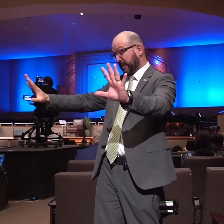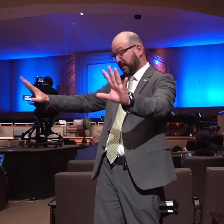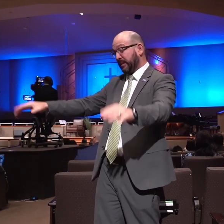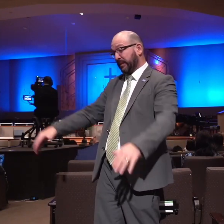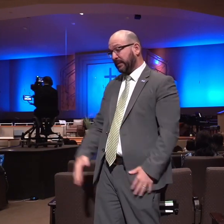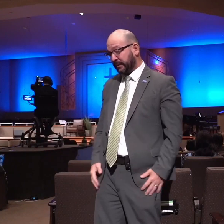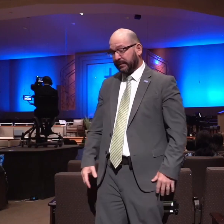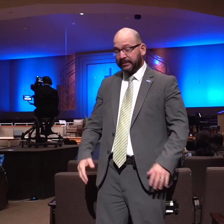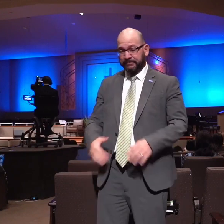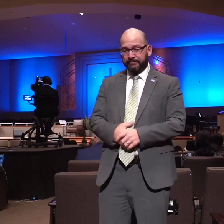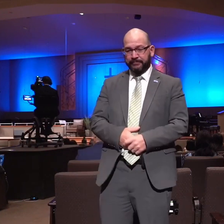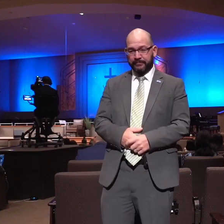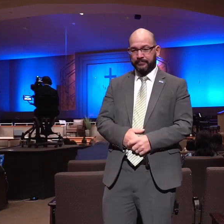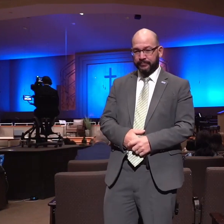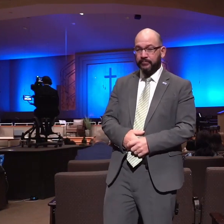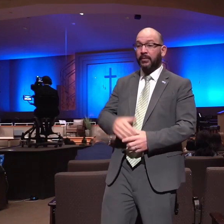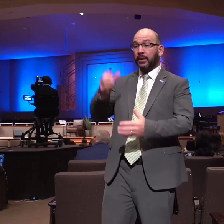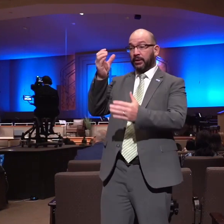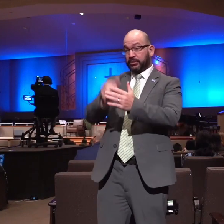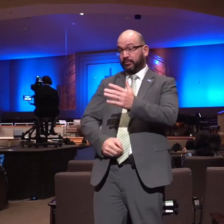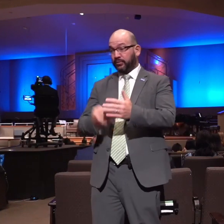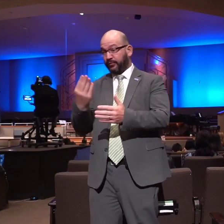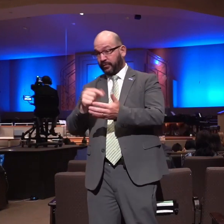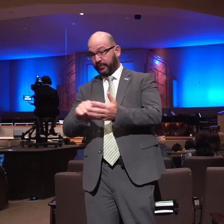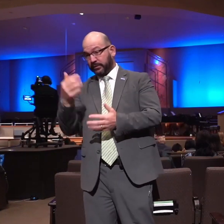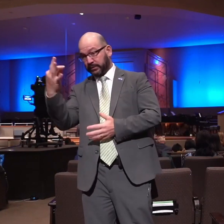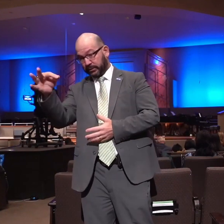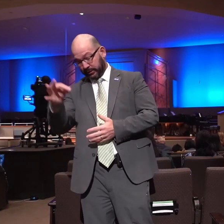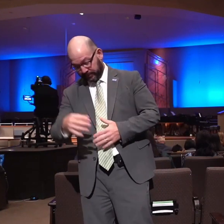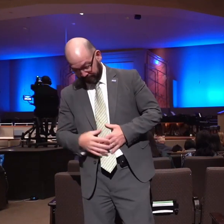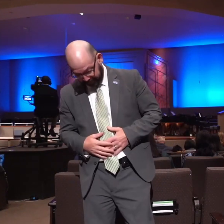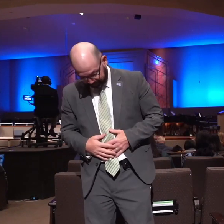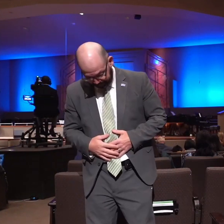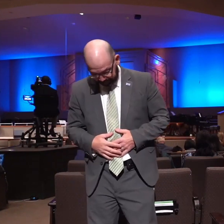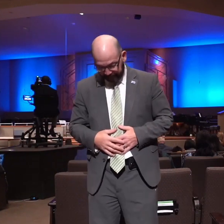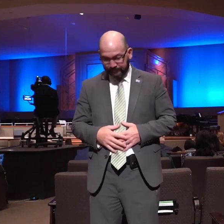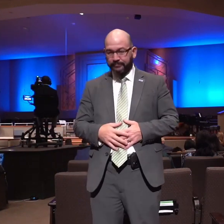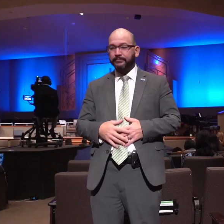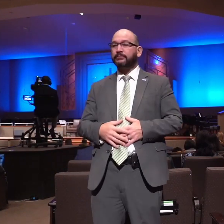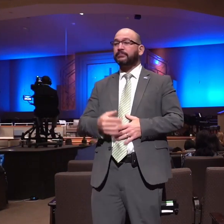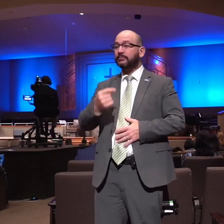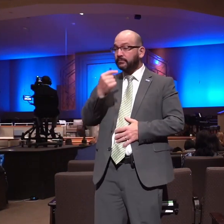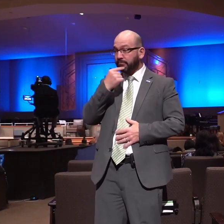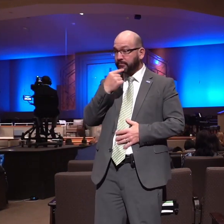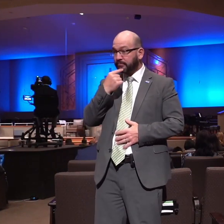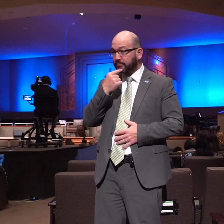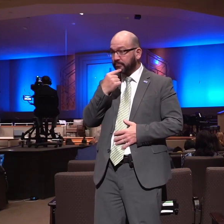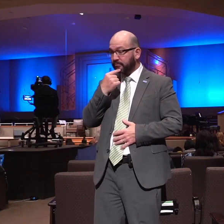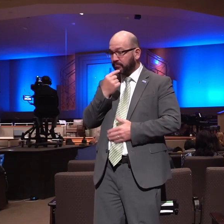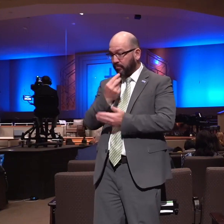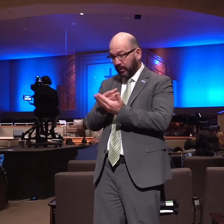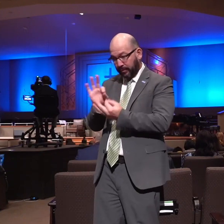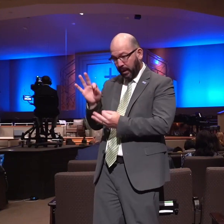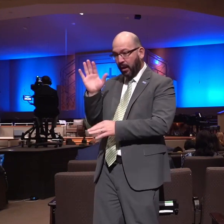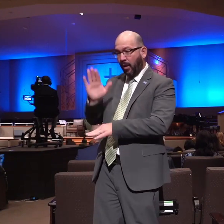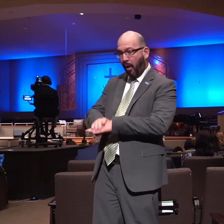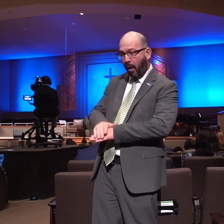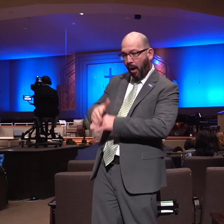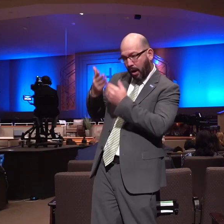look at chapter 14 verse 19 it says and the spirit the spirit of the Lord came upon him and he went down to